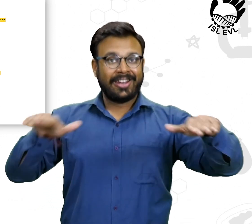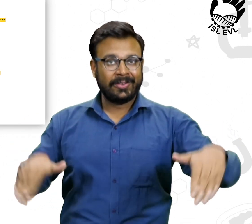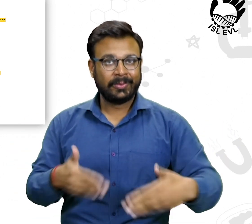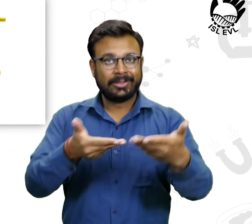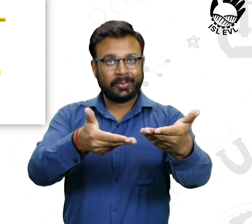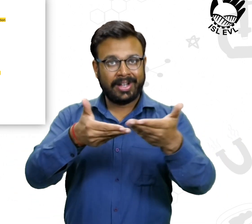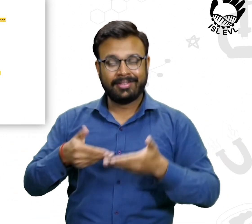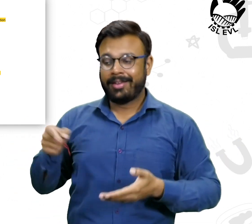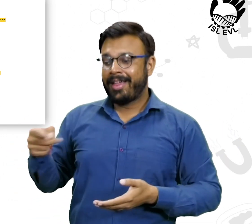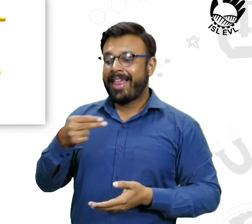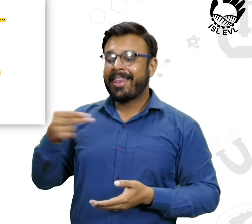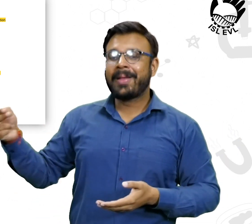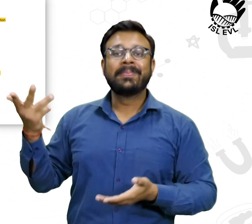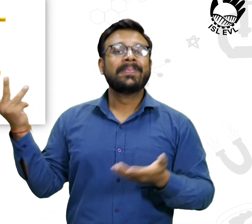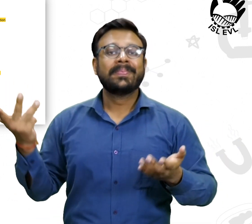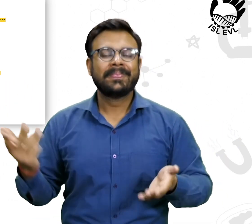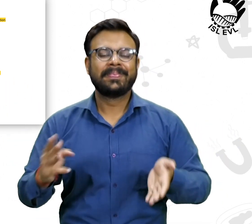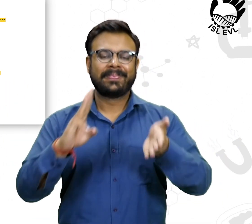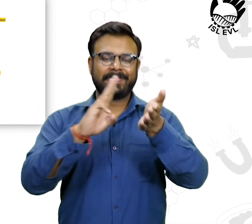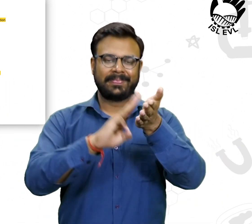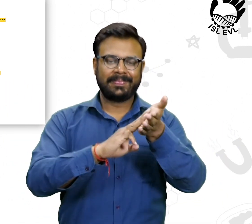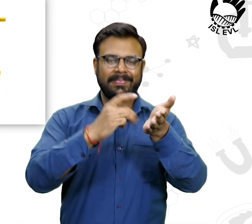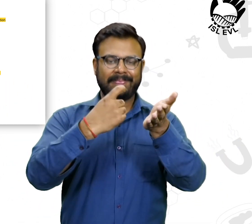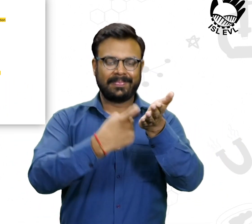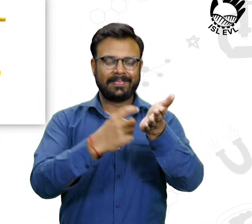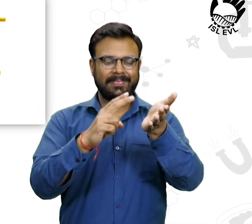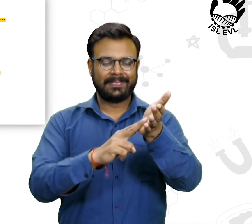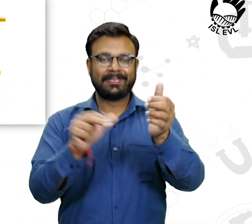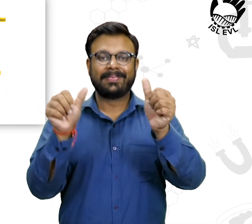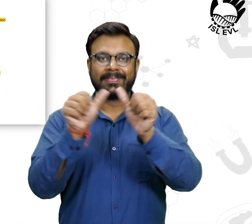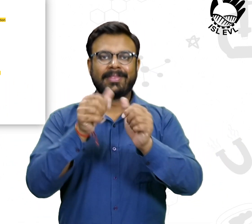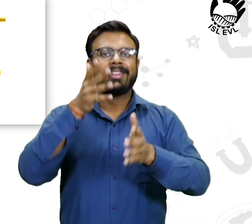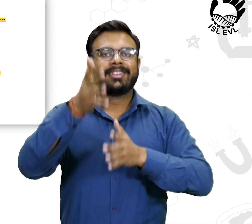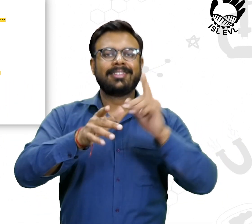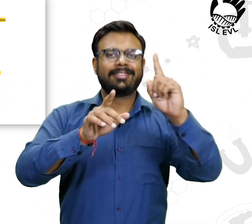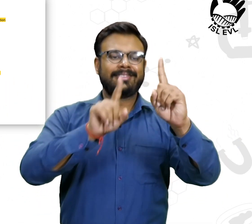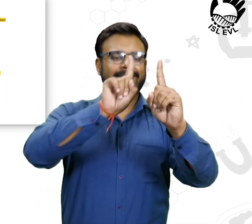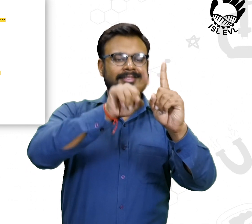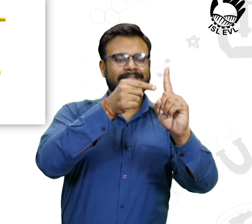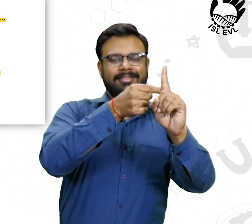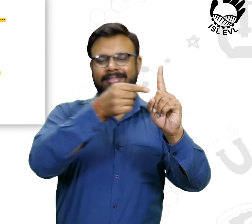Introducing you to a clan of 20 amino acids,